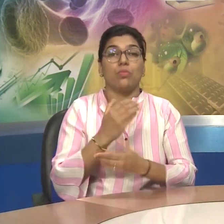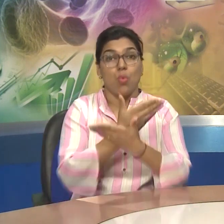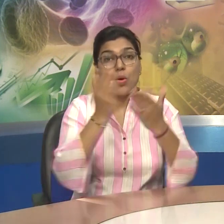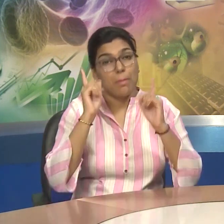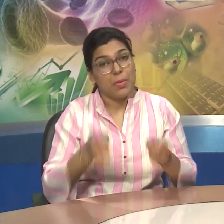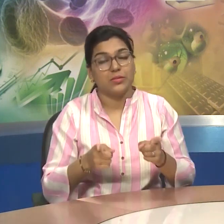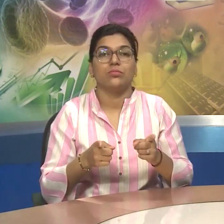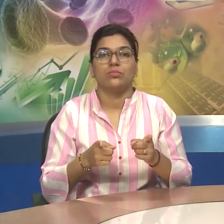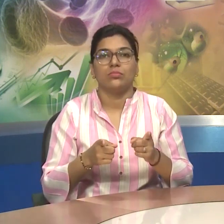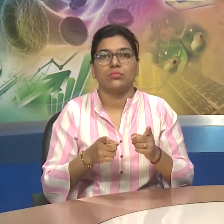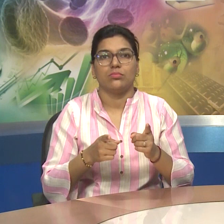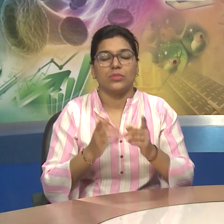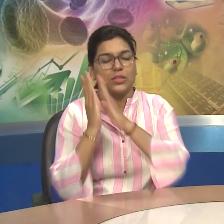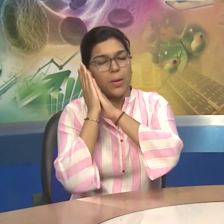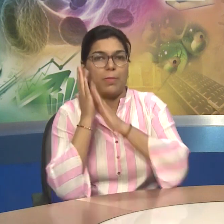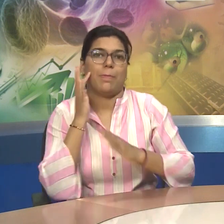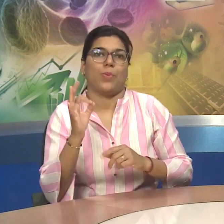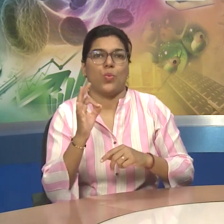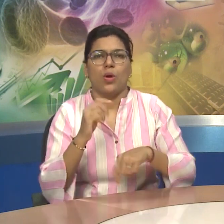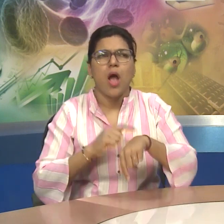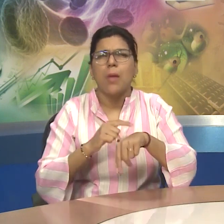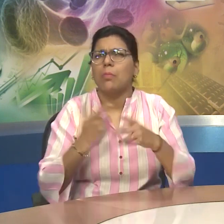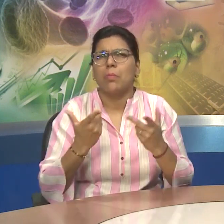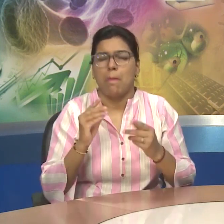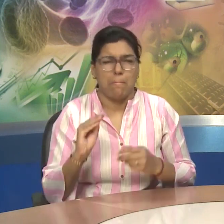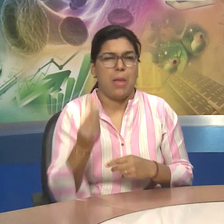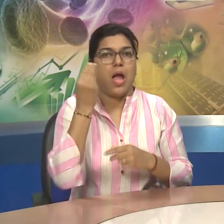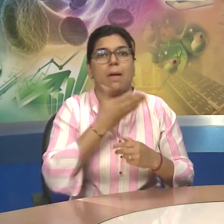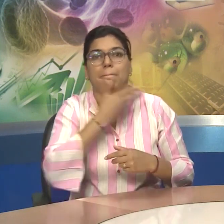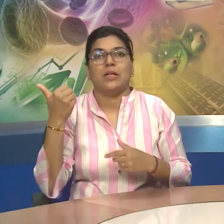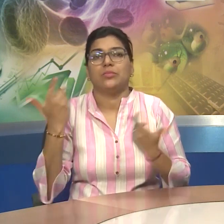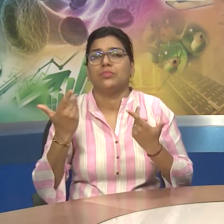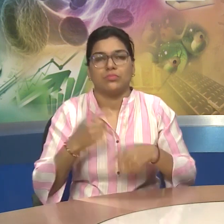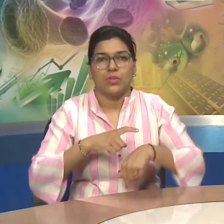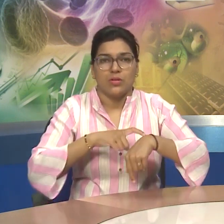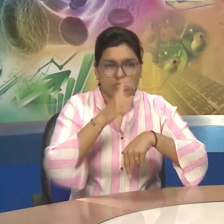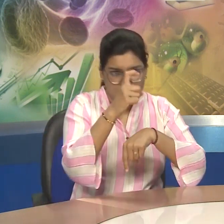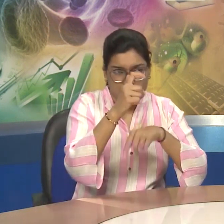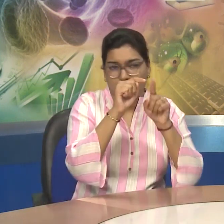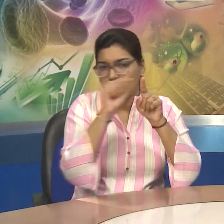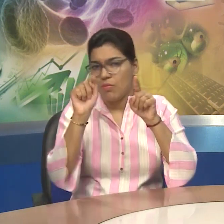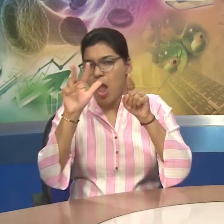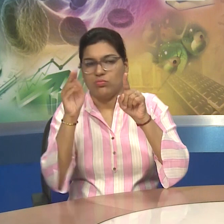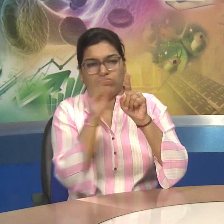It Is Important For You All To Sleep Seven To